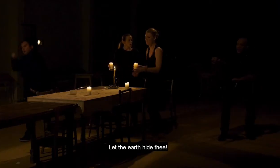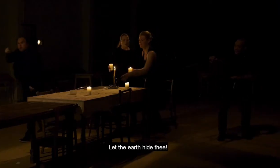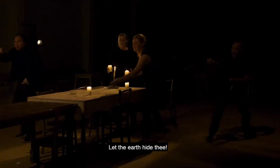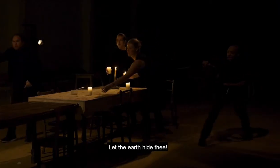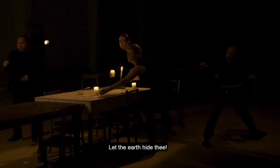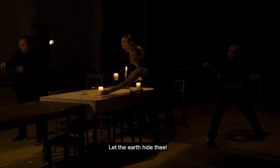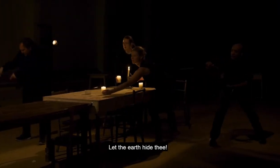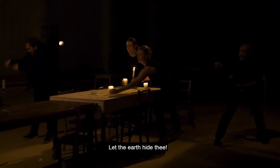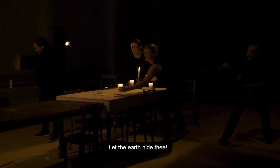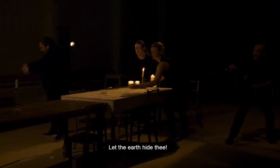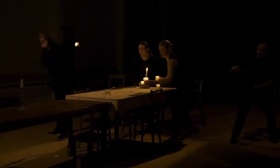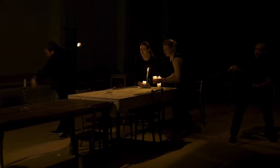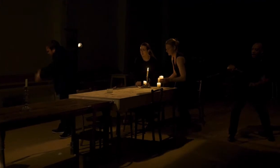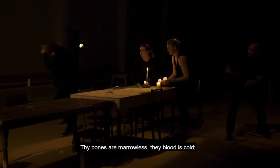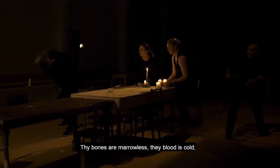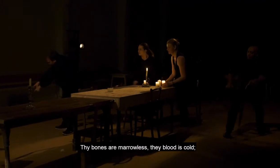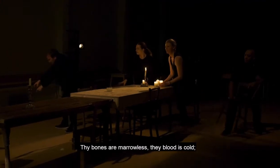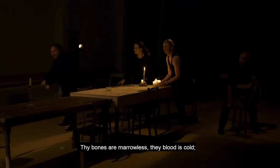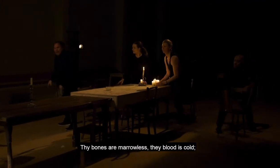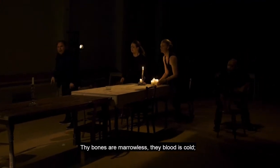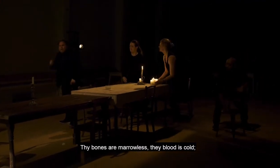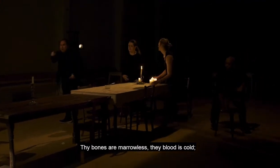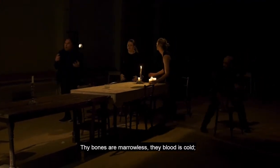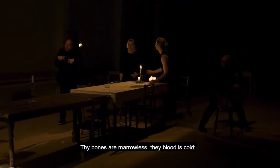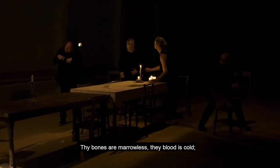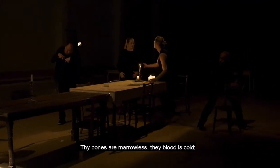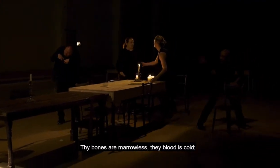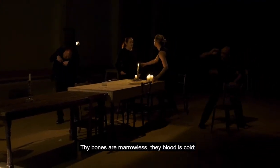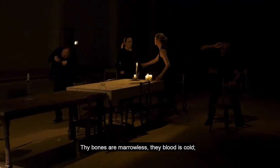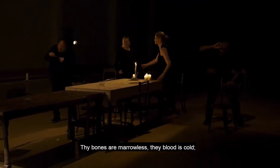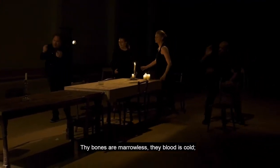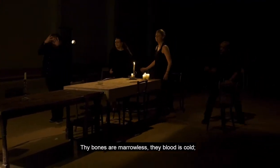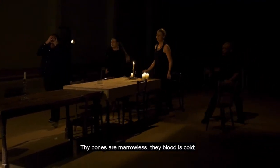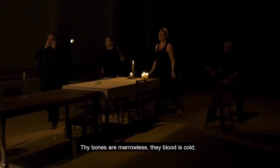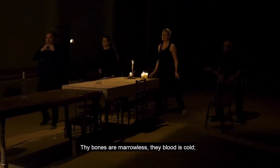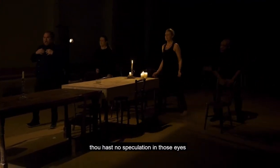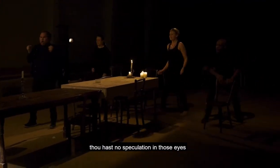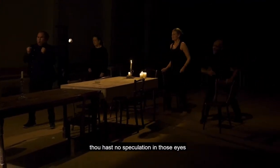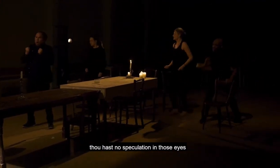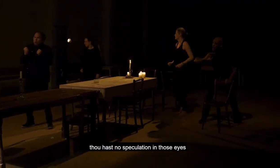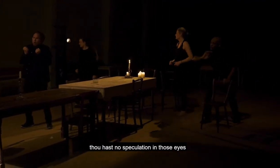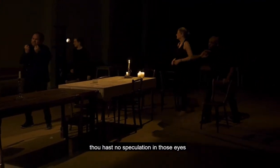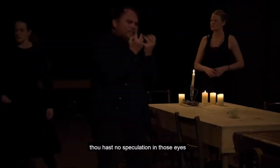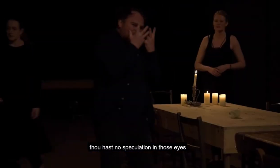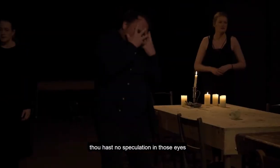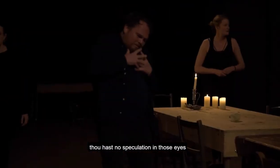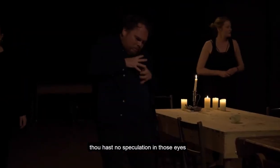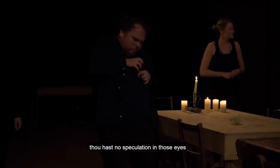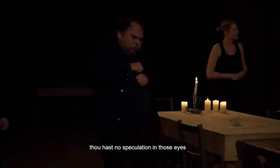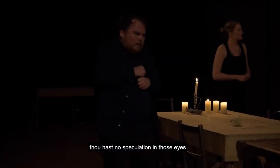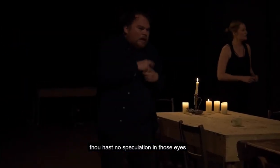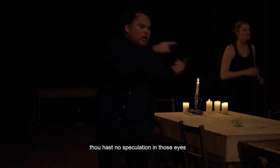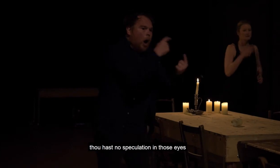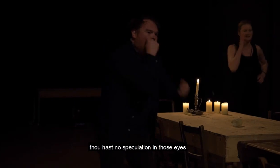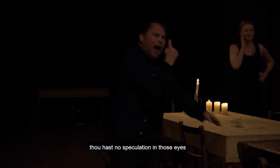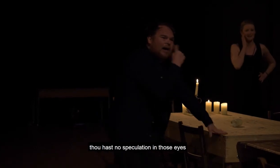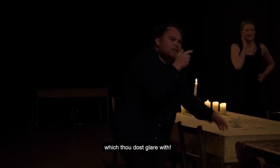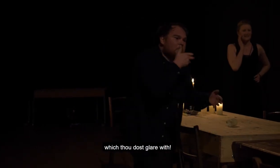But ye untide thee, thy bones are maridous, thy blood is cold. Thou hast no speculation in those eyes that thou